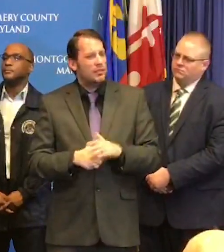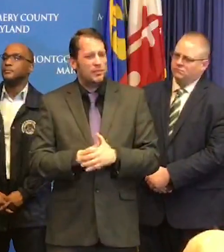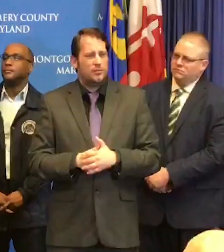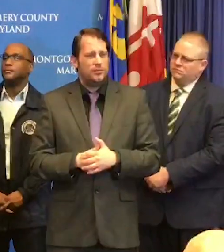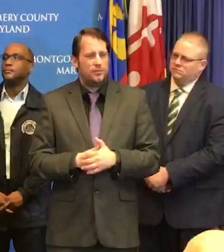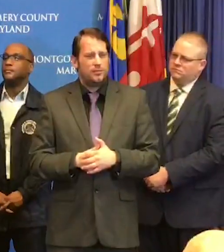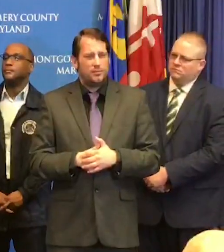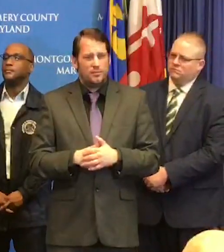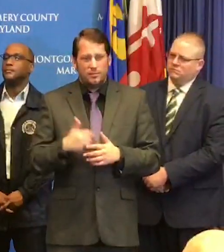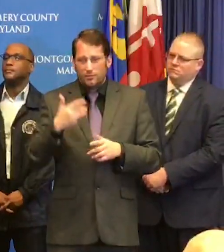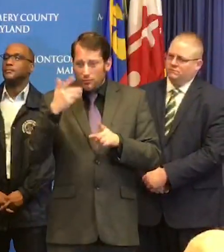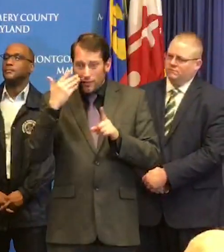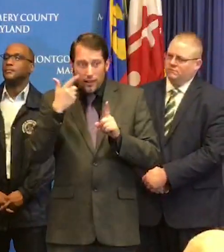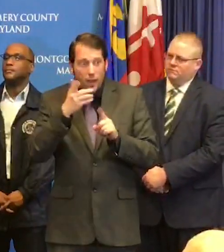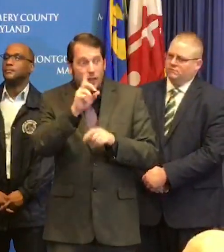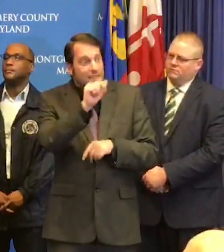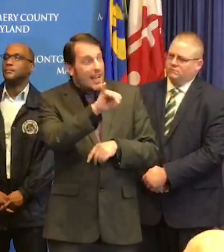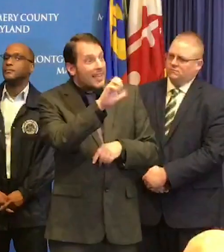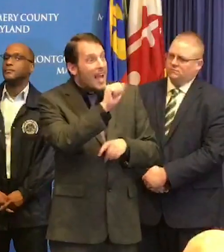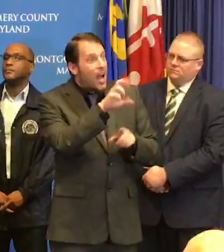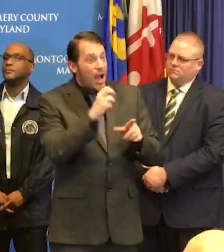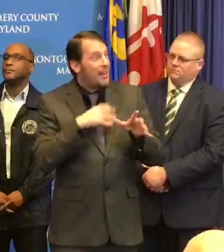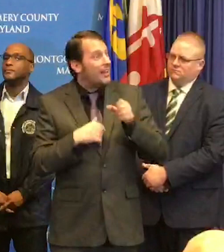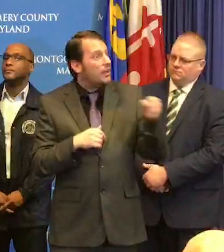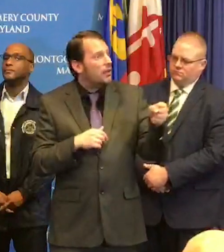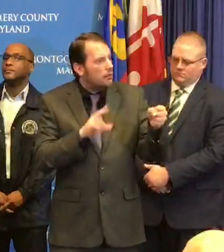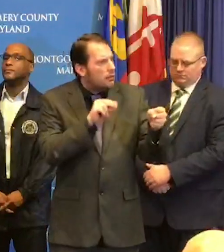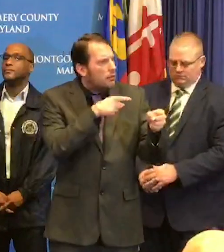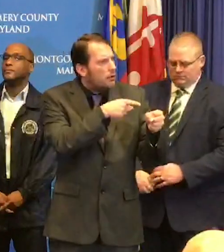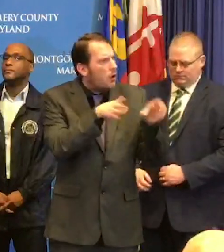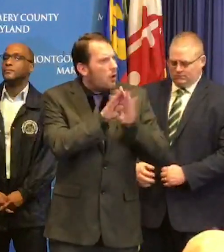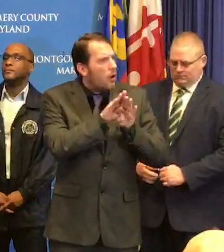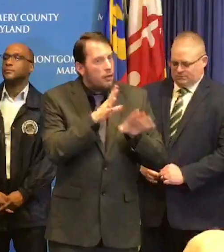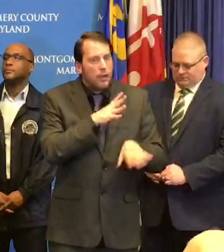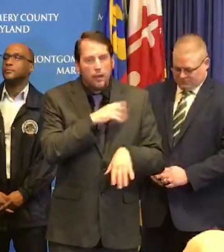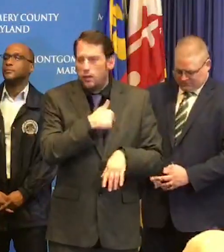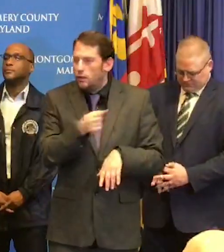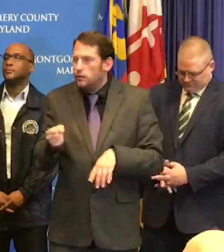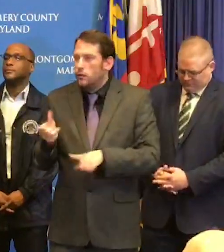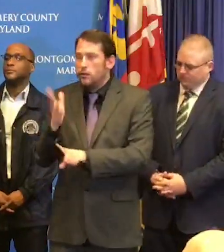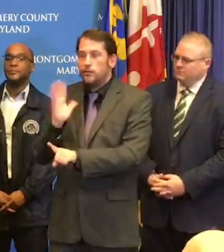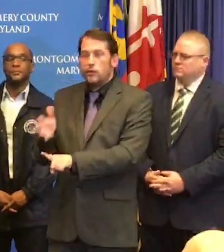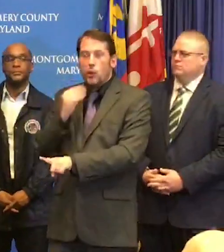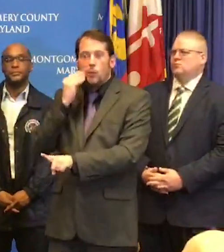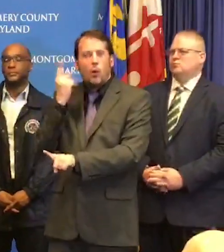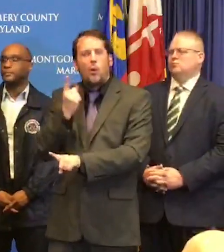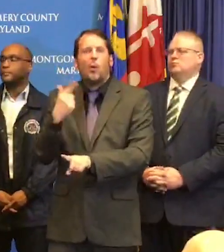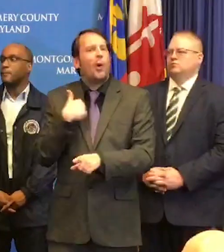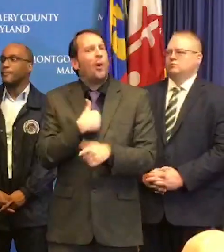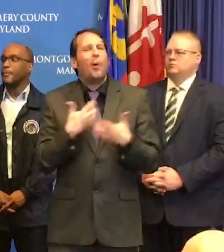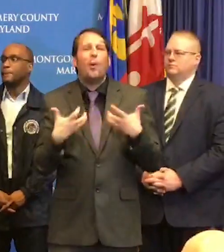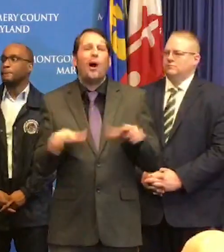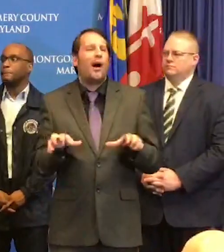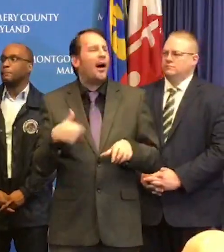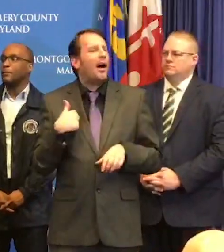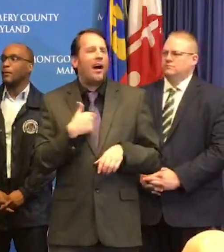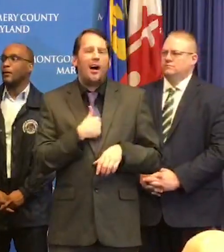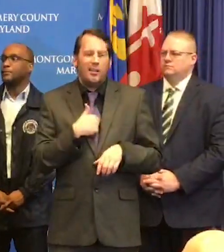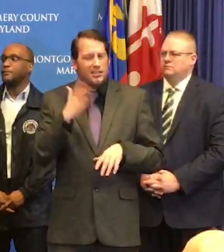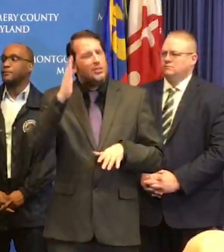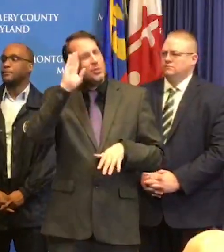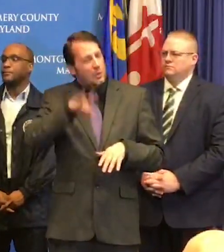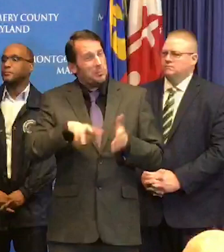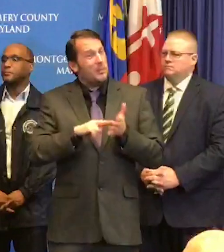to leave them home alone. And so the government's got to step up and step in, I think, to make sure